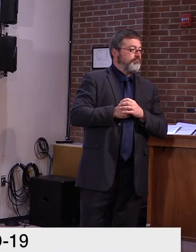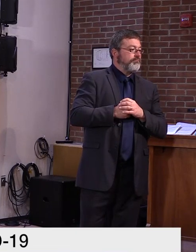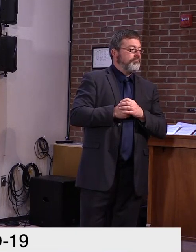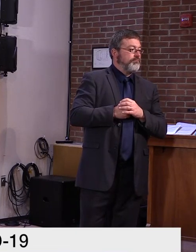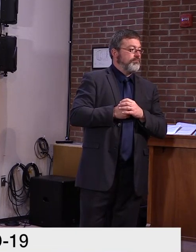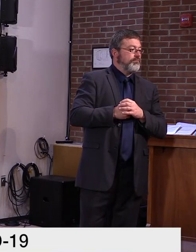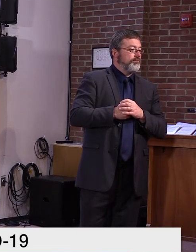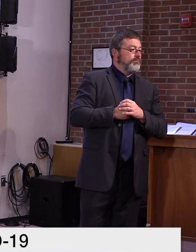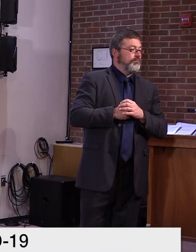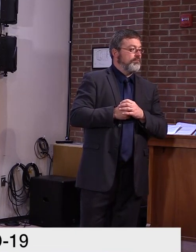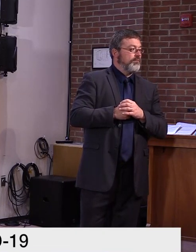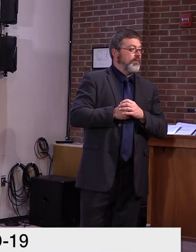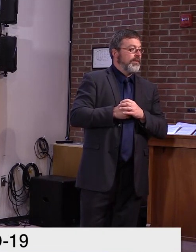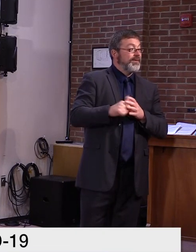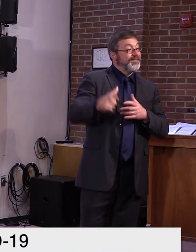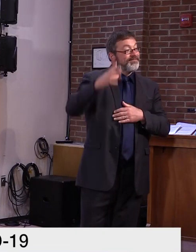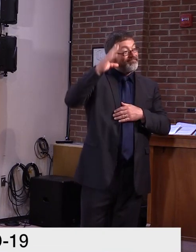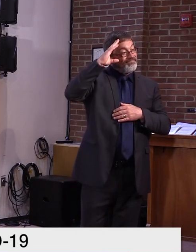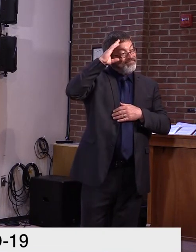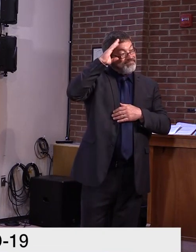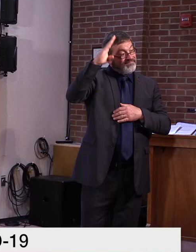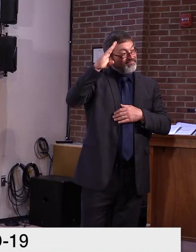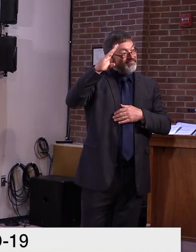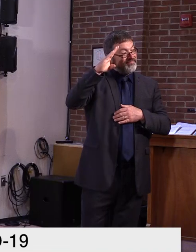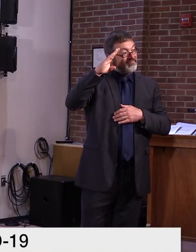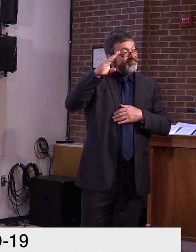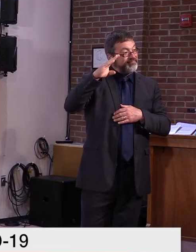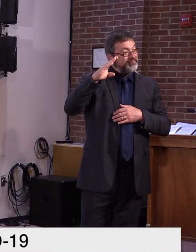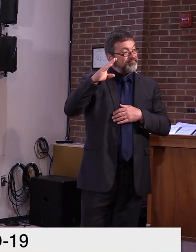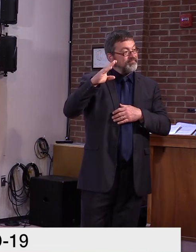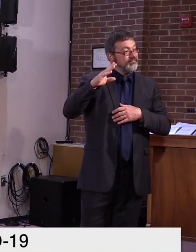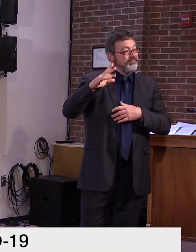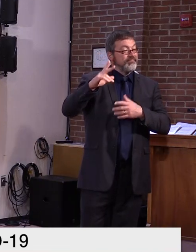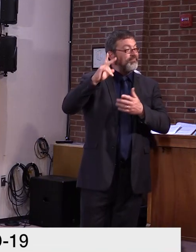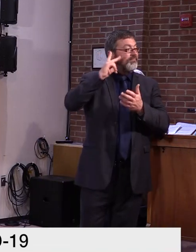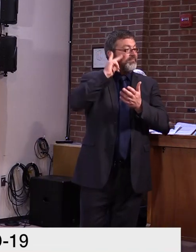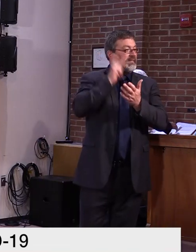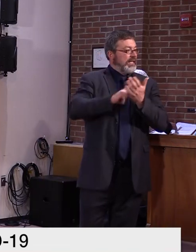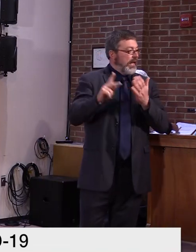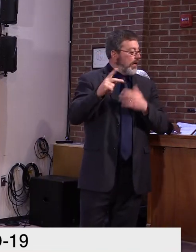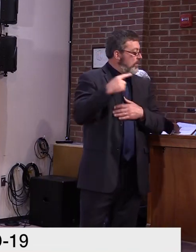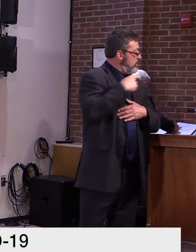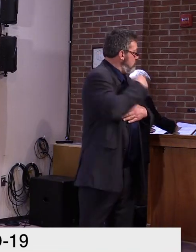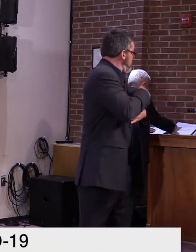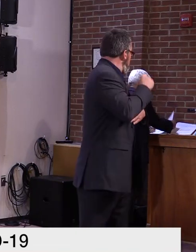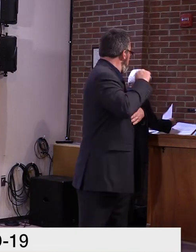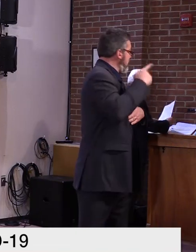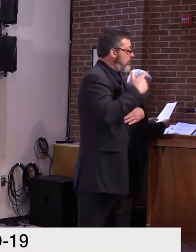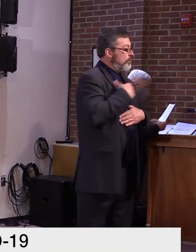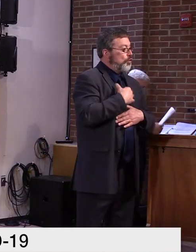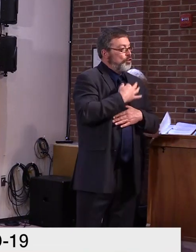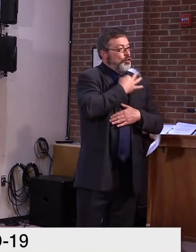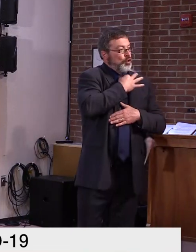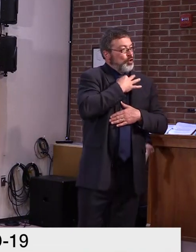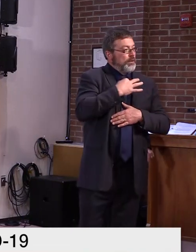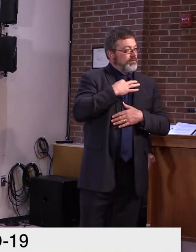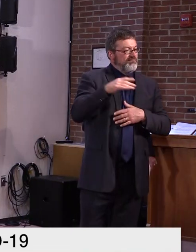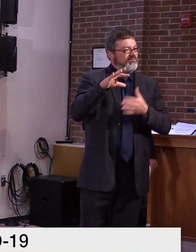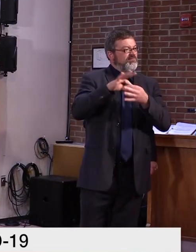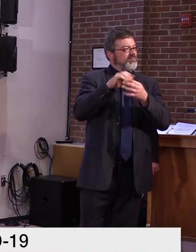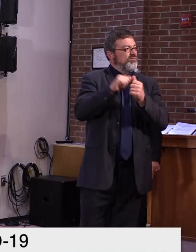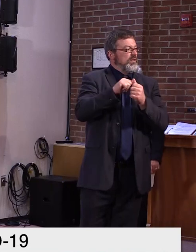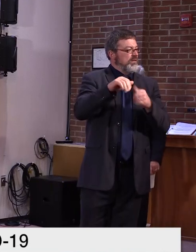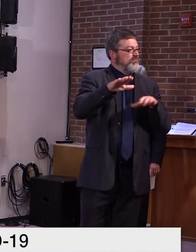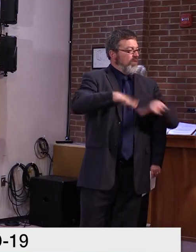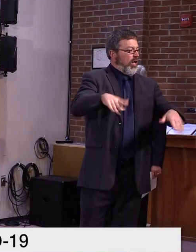Hi, this is for, um, Secretary Smith. I'm hoping we can just get an update on the child care hubs and, um, and what